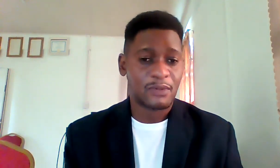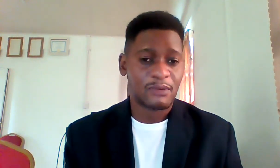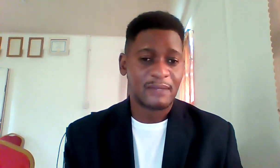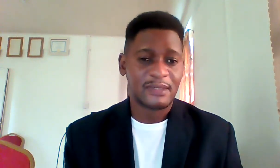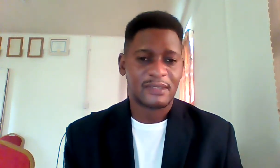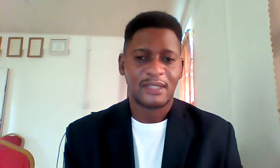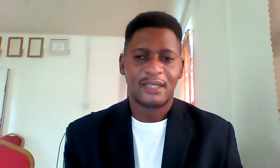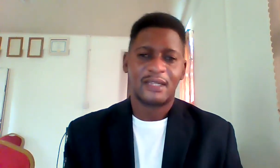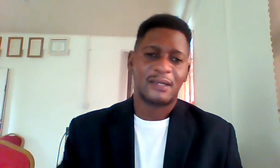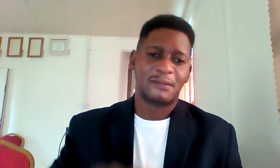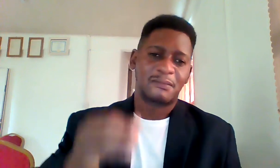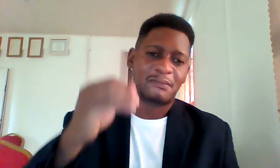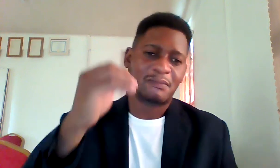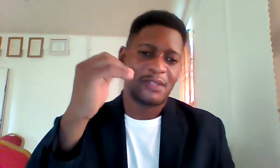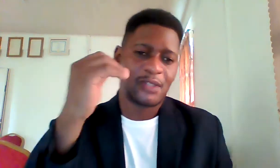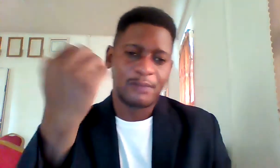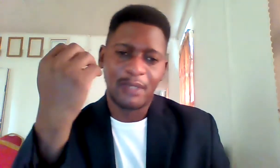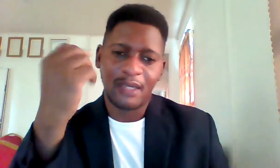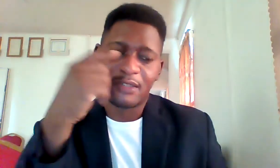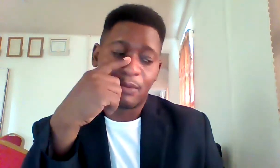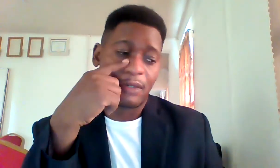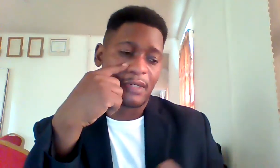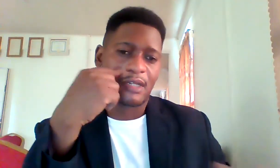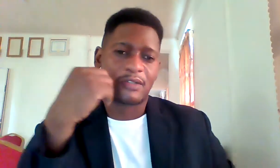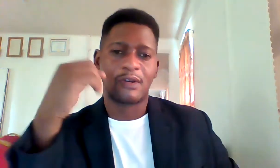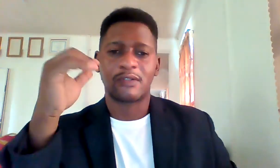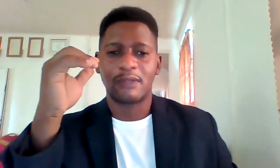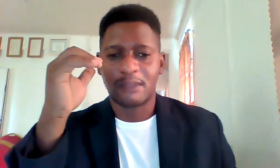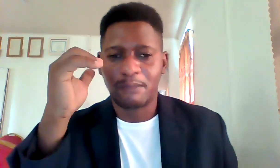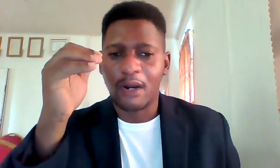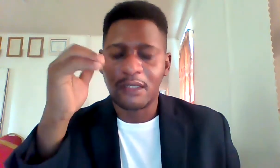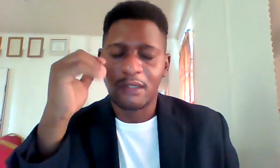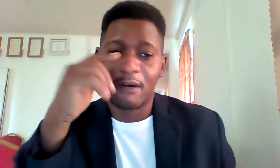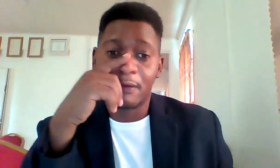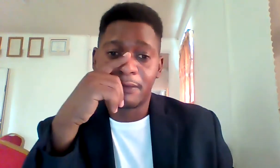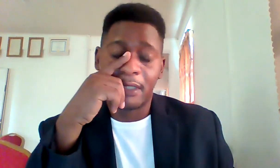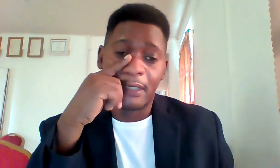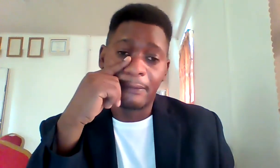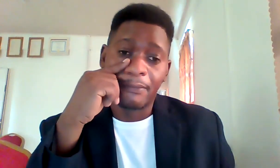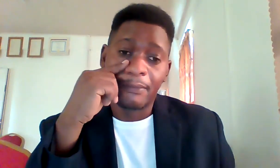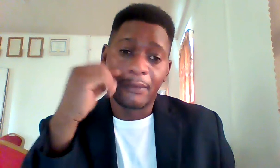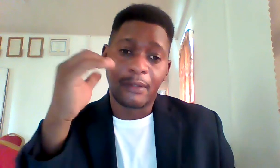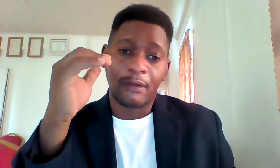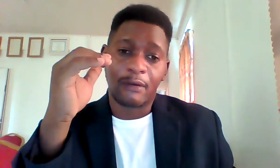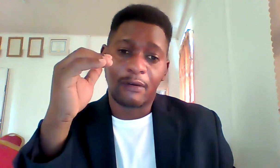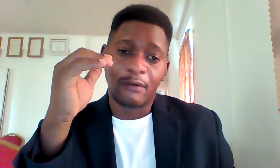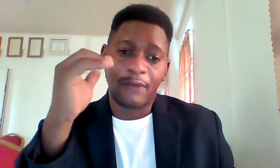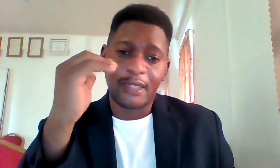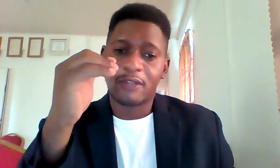programs um the wbs the work breakdown structure is part of the financial